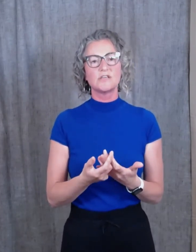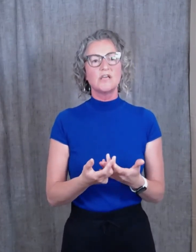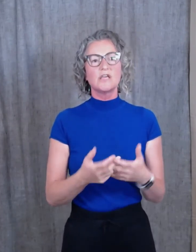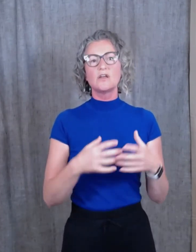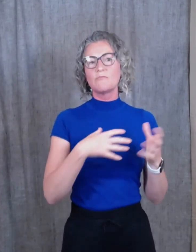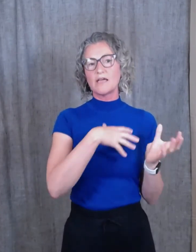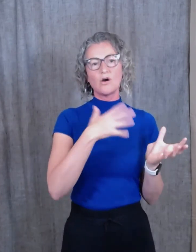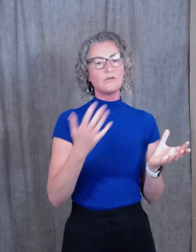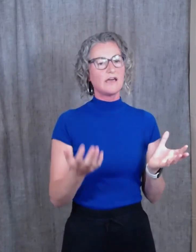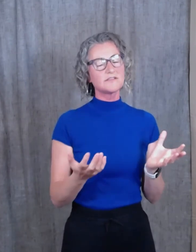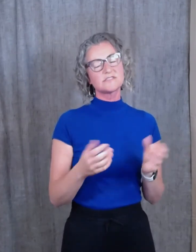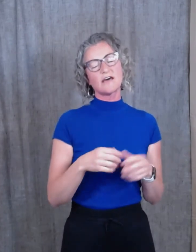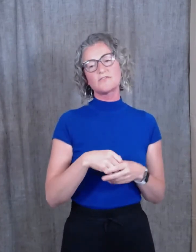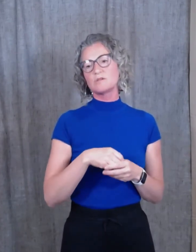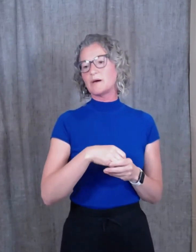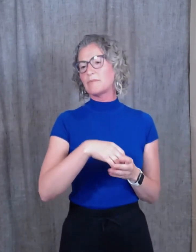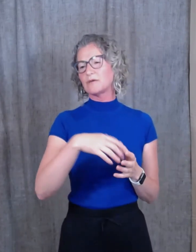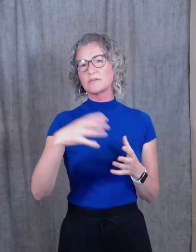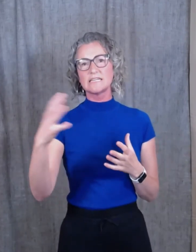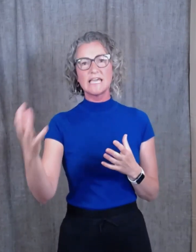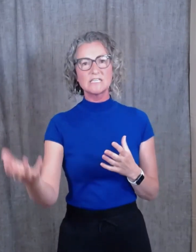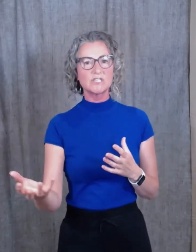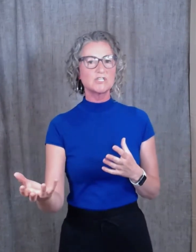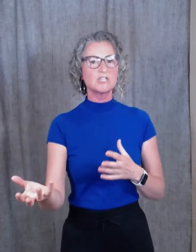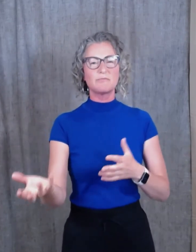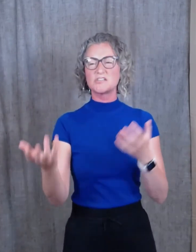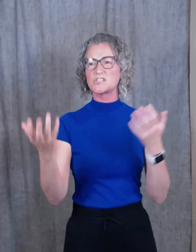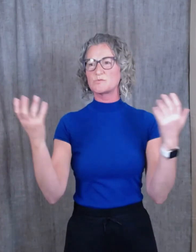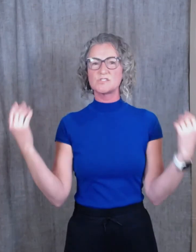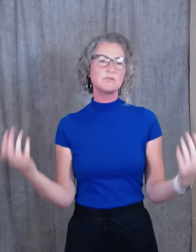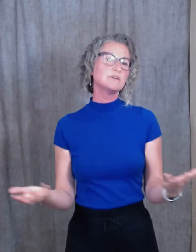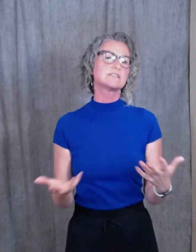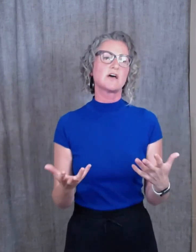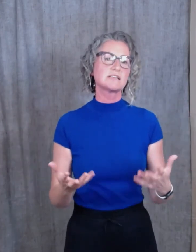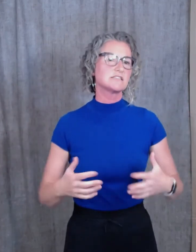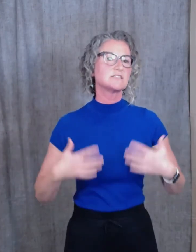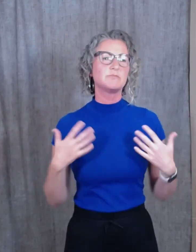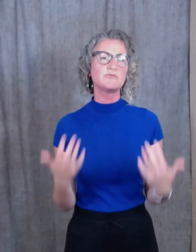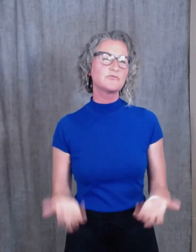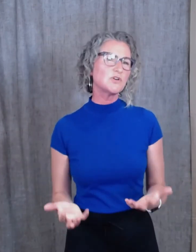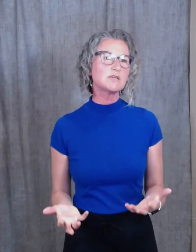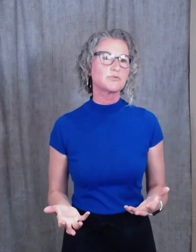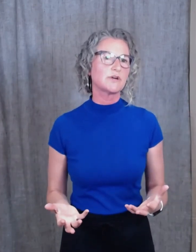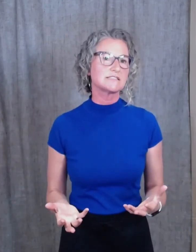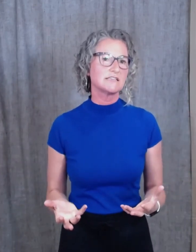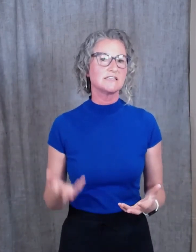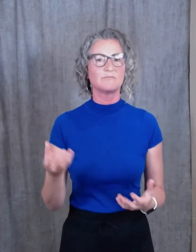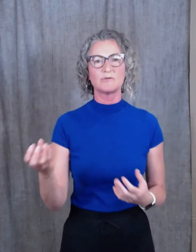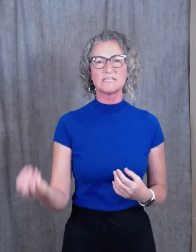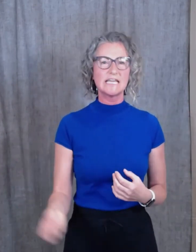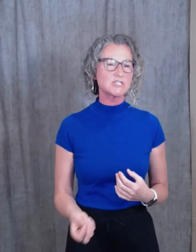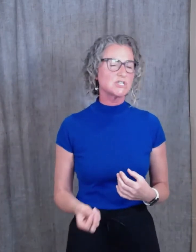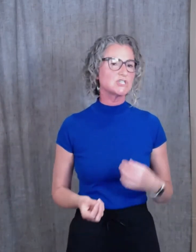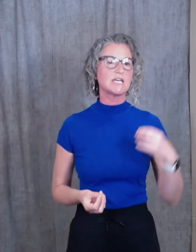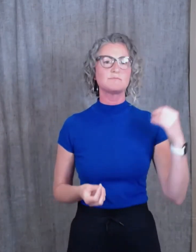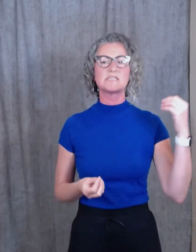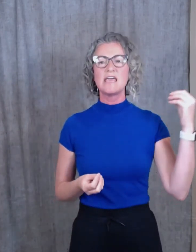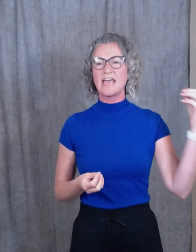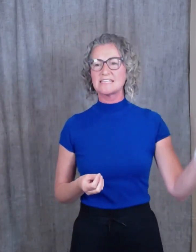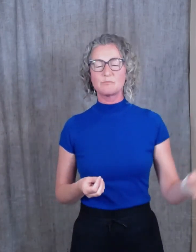You know, my own health suffered, but my relationship, I just was too exhausted to be fully present in my relationships. As a